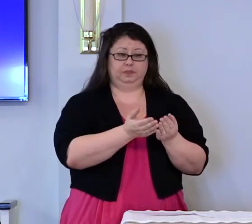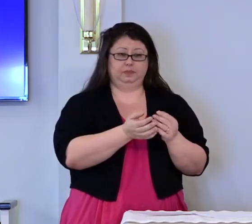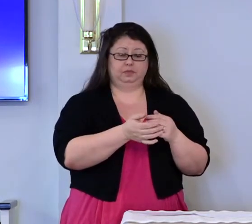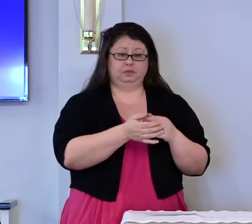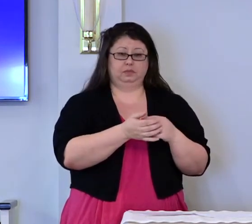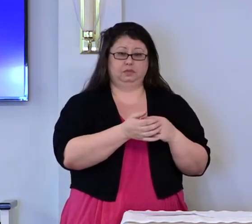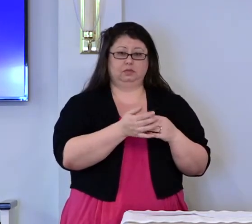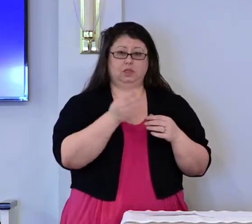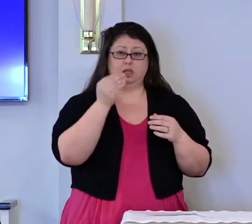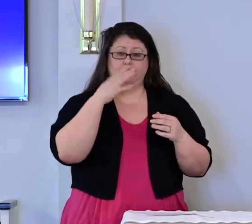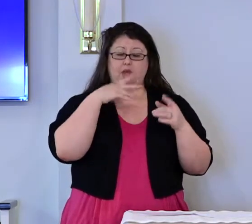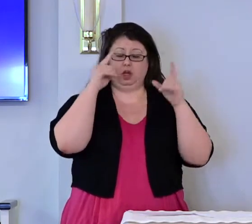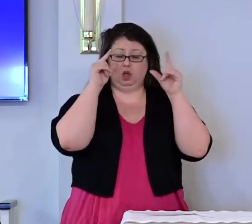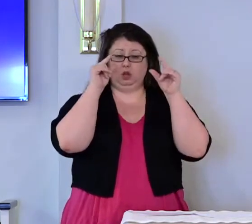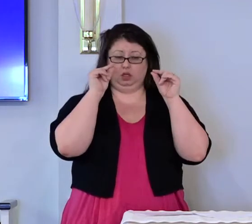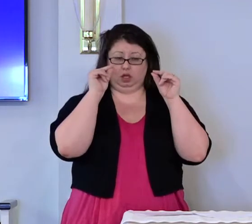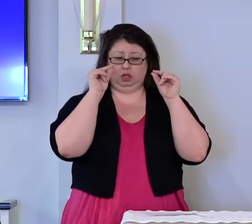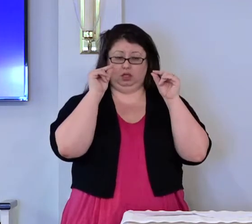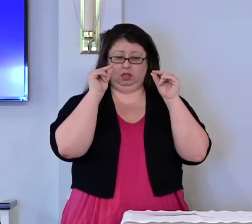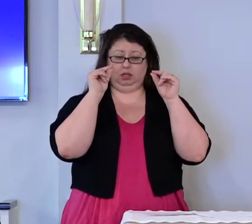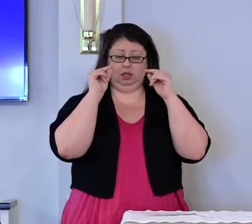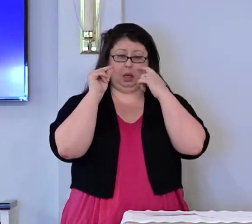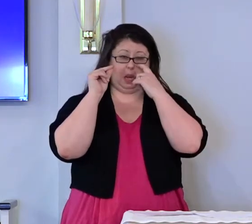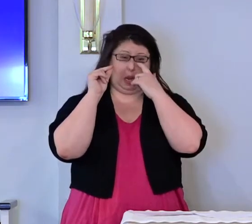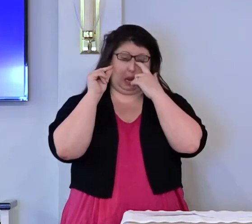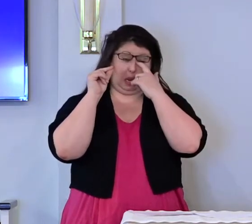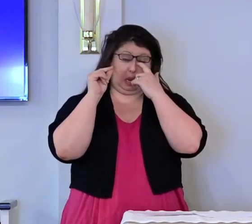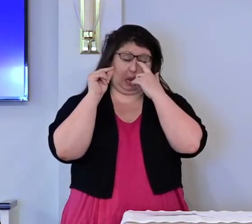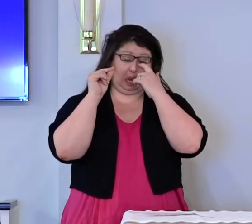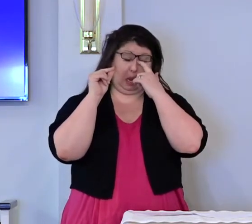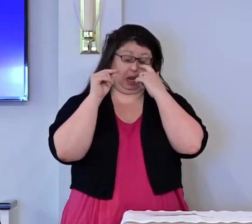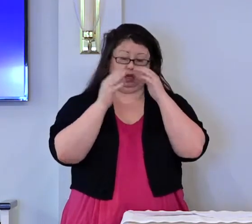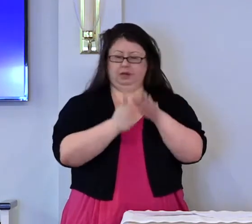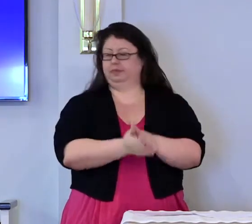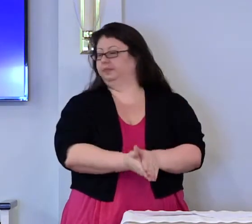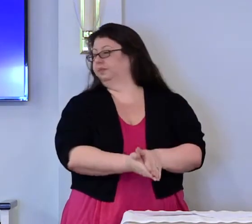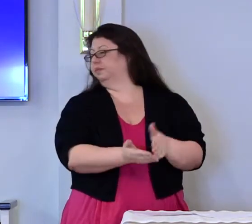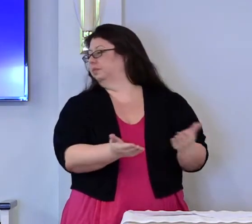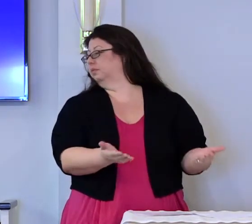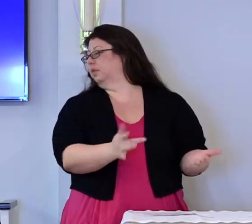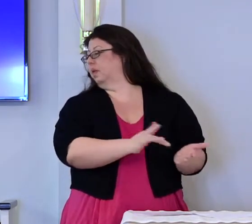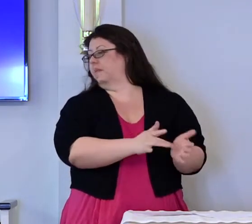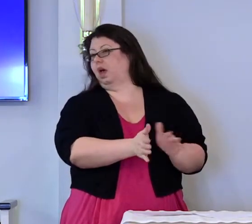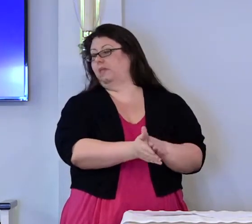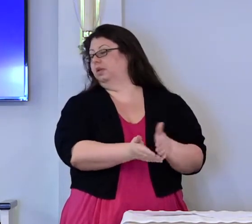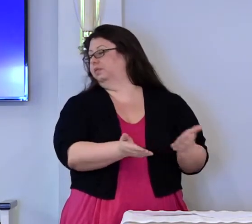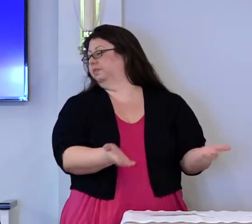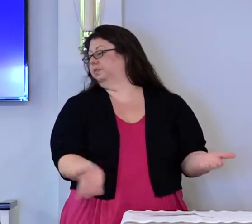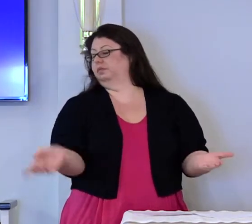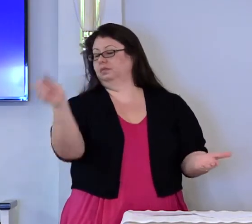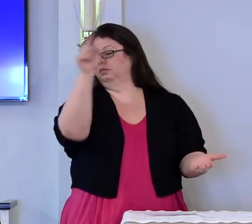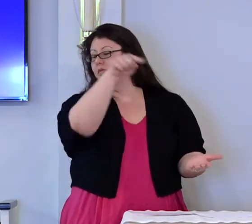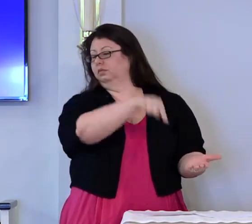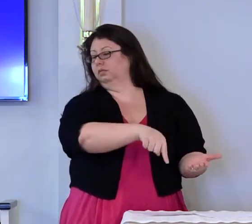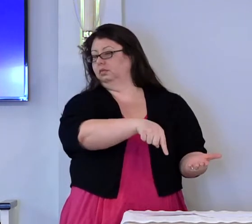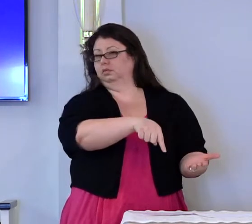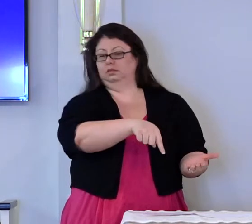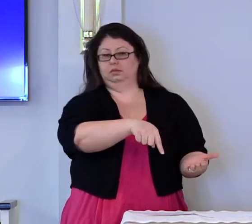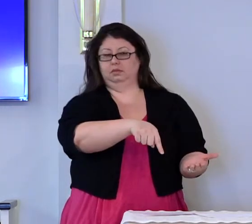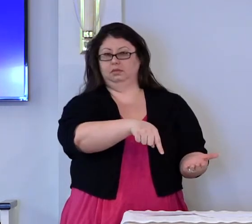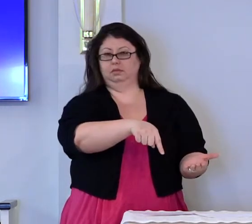He closed his eyes, opened up the Bible, and put his finger